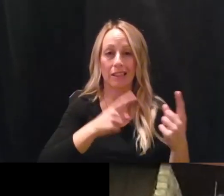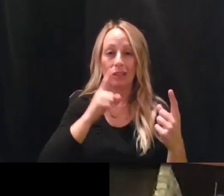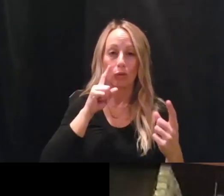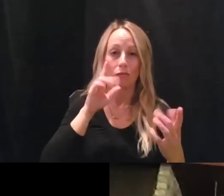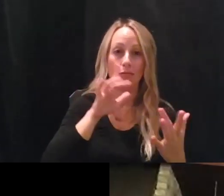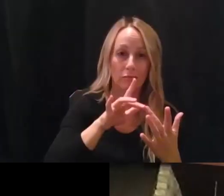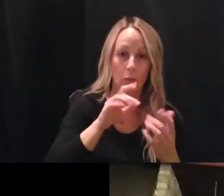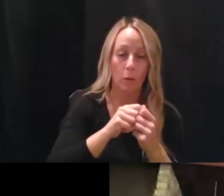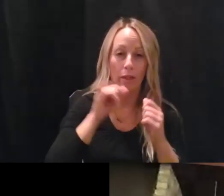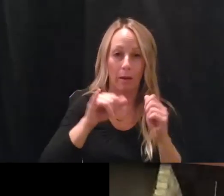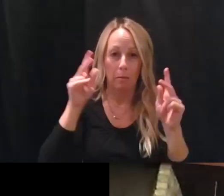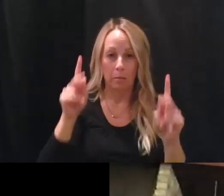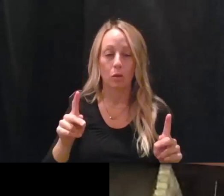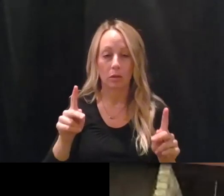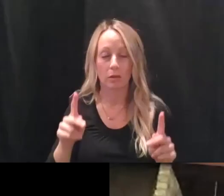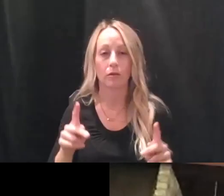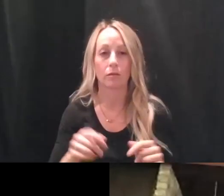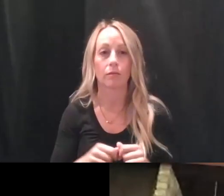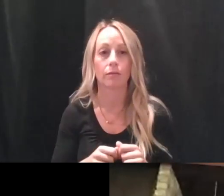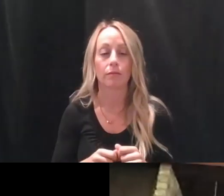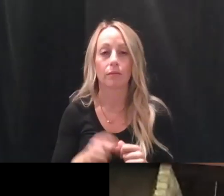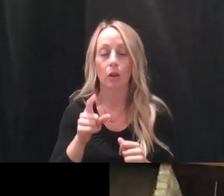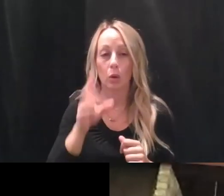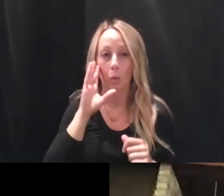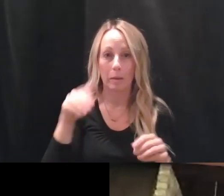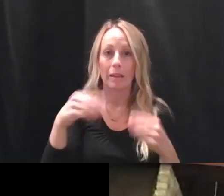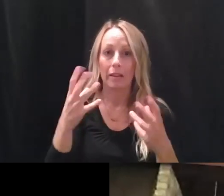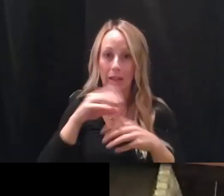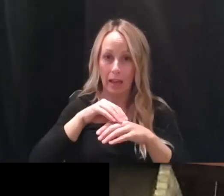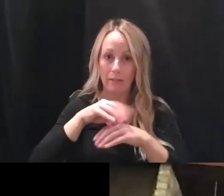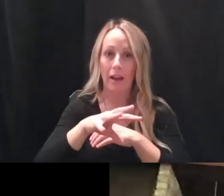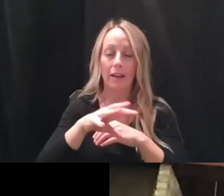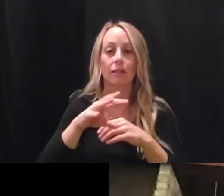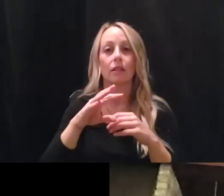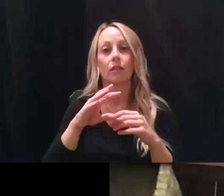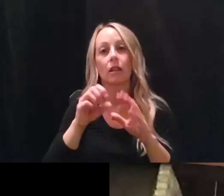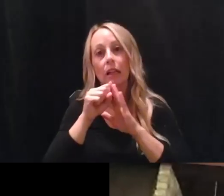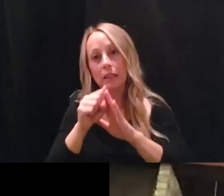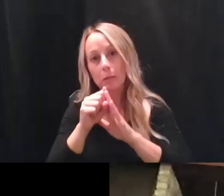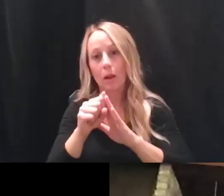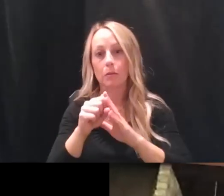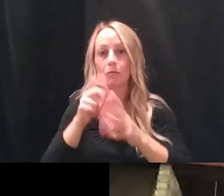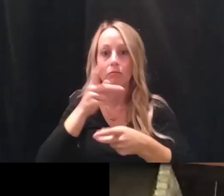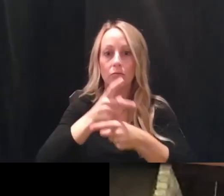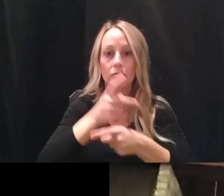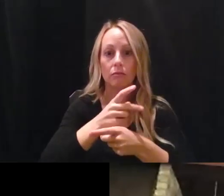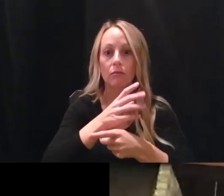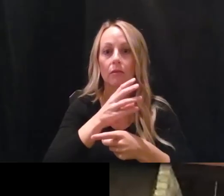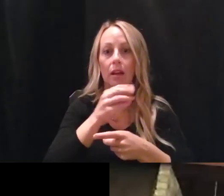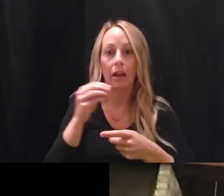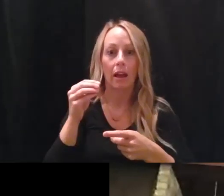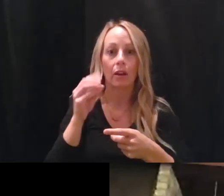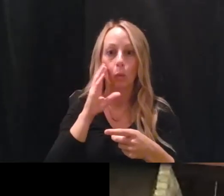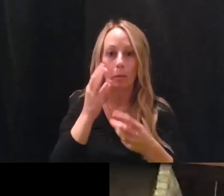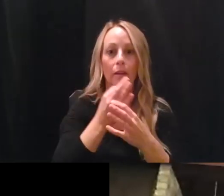develop COVID-19. You'll be given advice on symptoms to watch out for and you'll also be free to